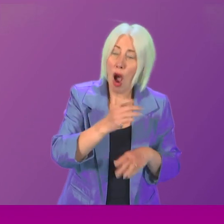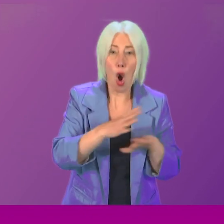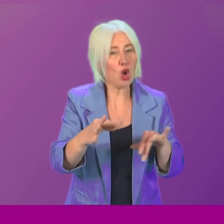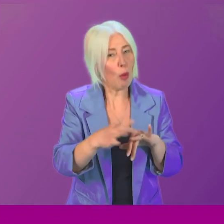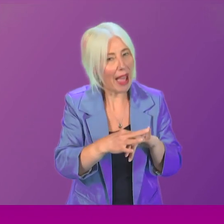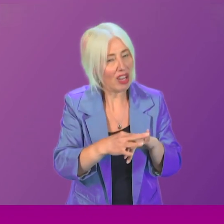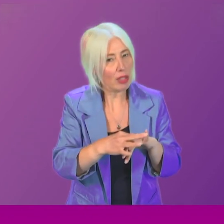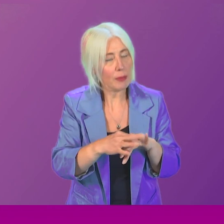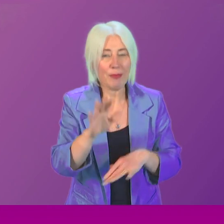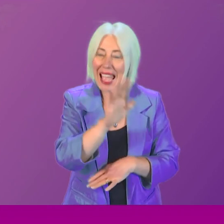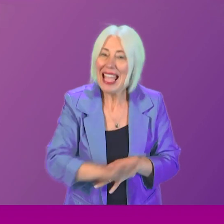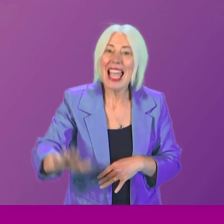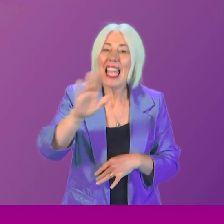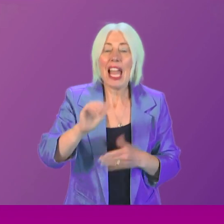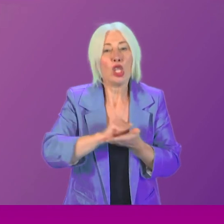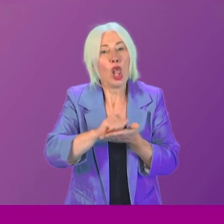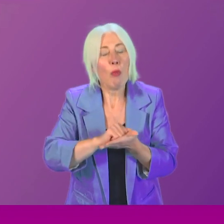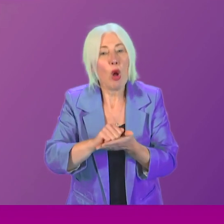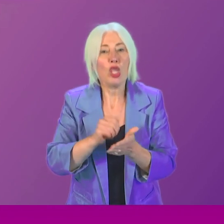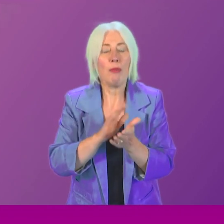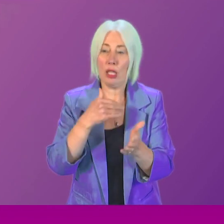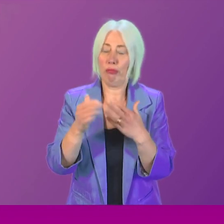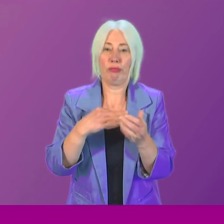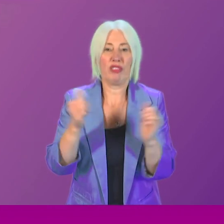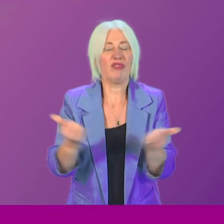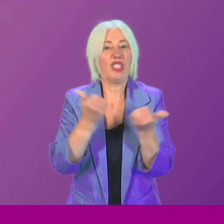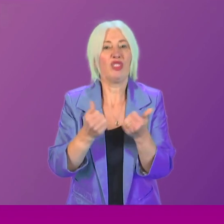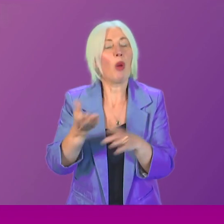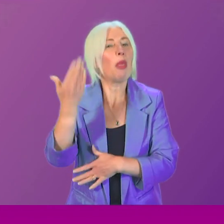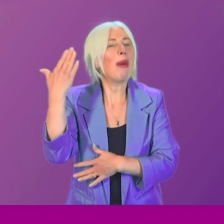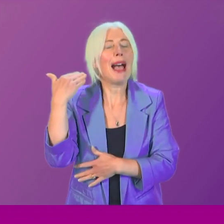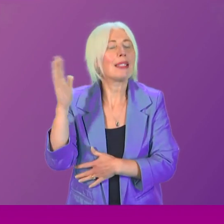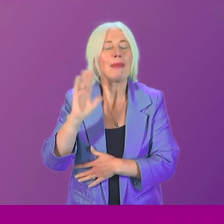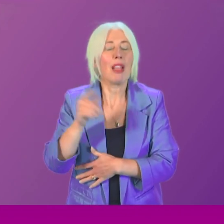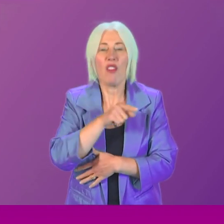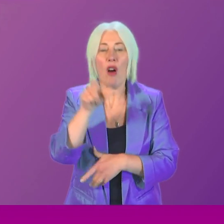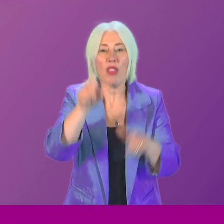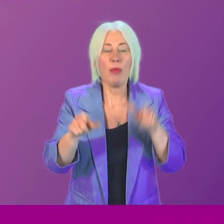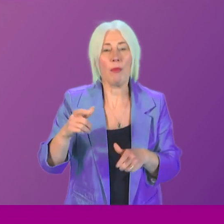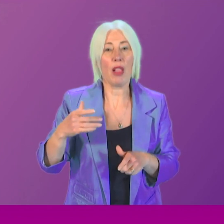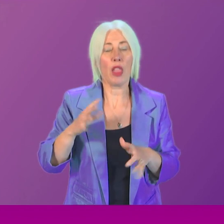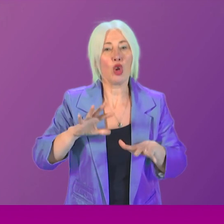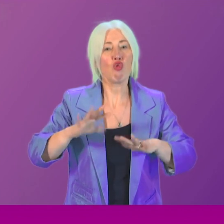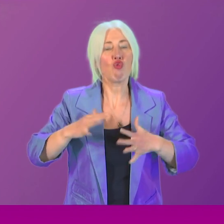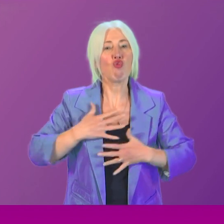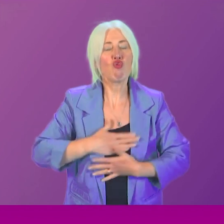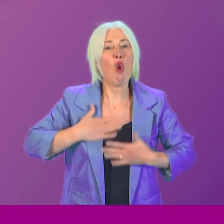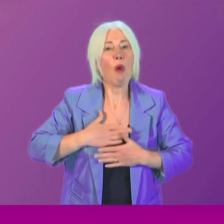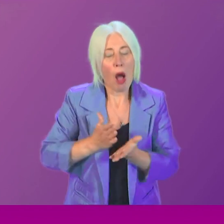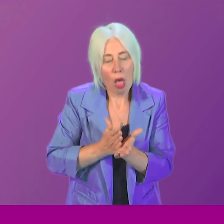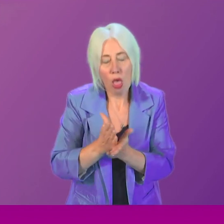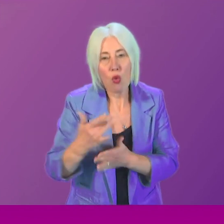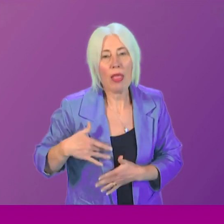national apology cannot right the wrongs of the past, but for those suffering lifelong trauma, it will be the start of a healing process.